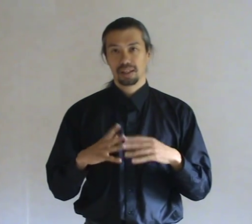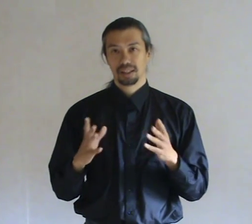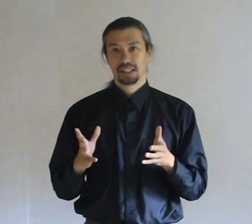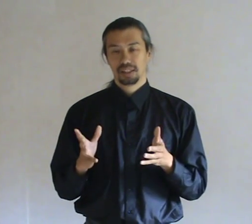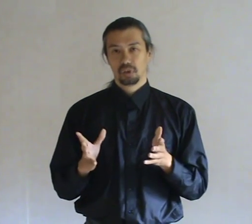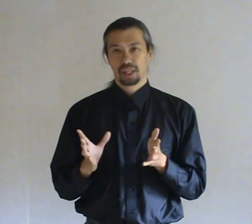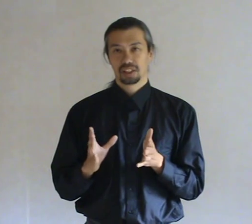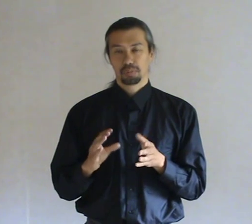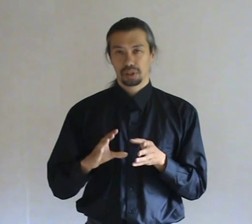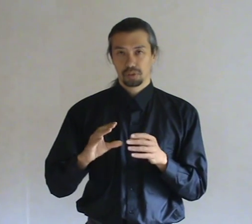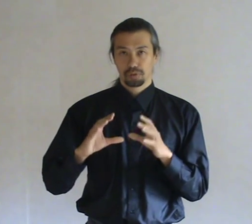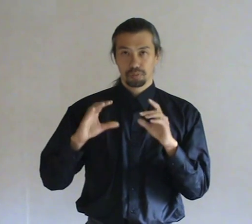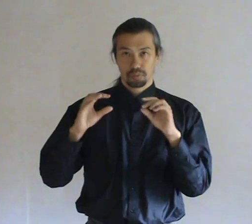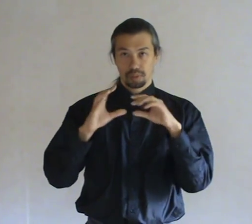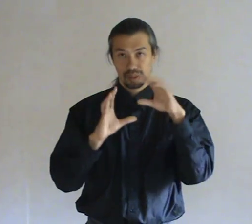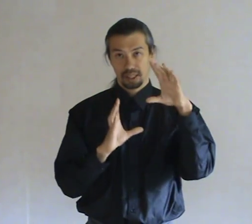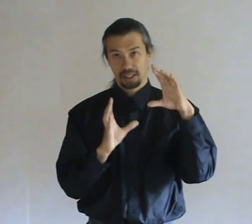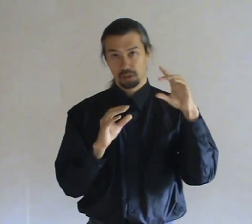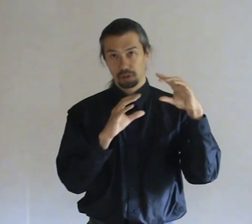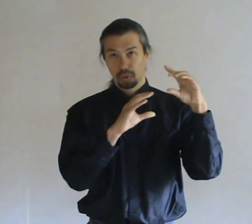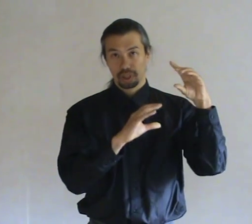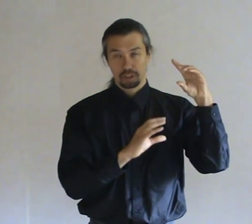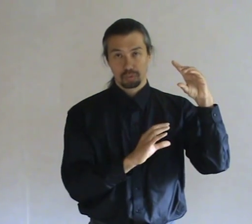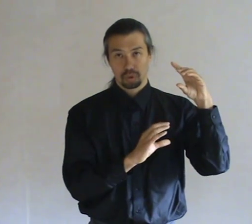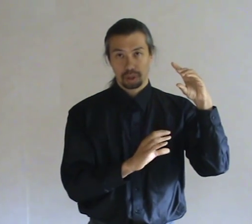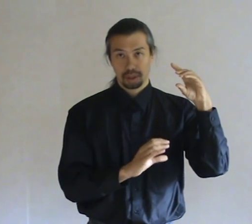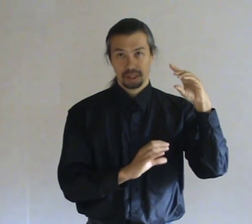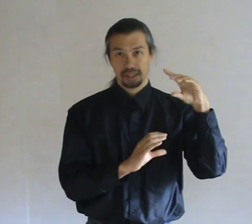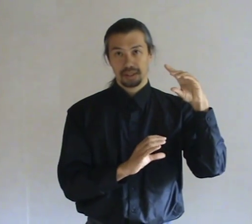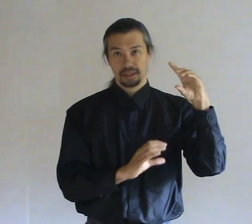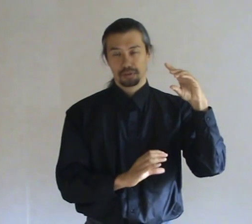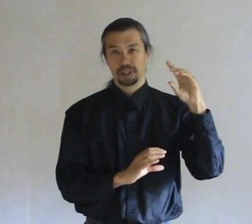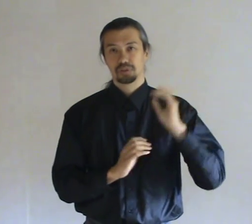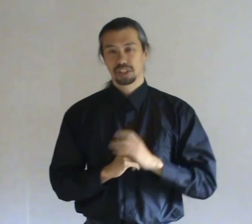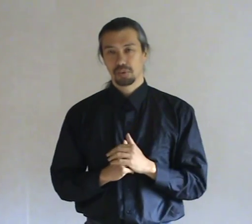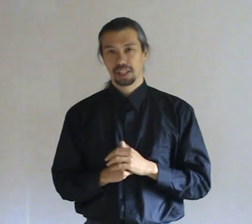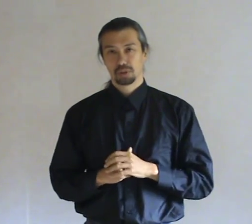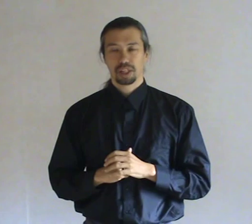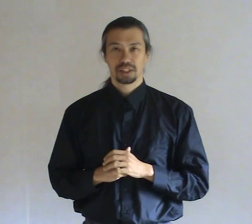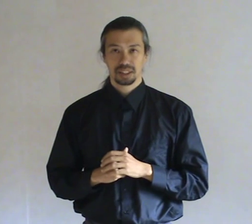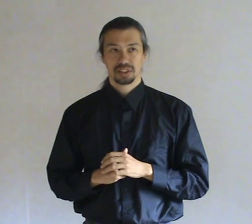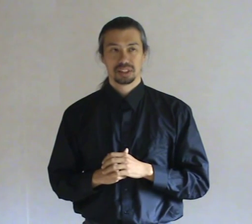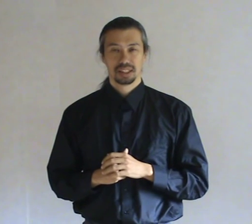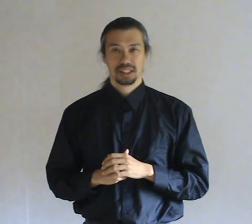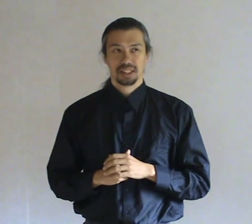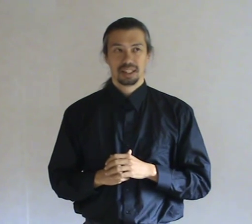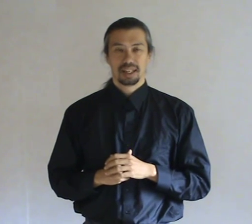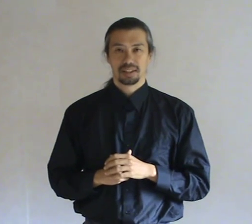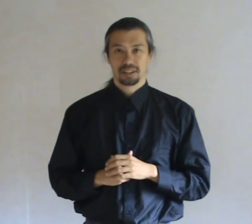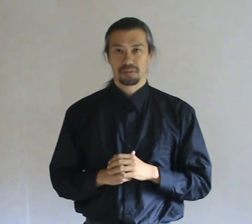your energy body to a smaller and smaller frequency range of energies. And if